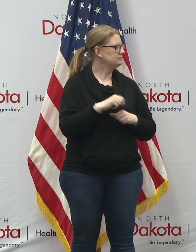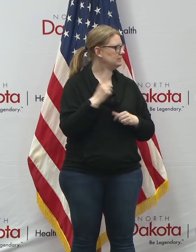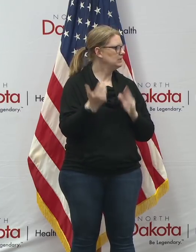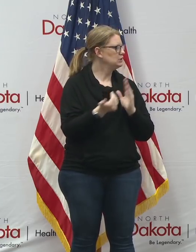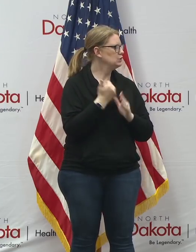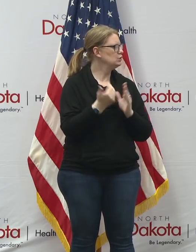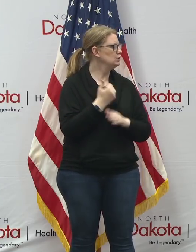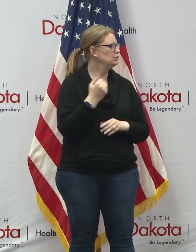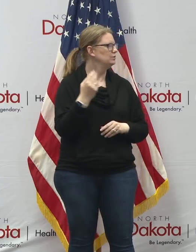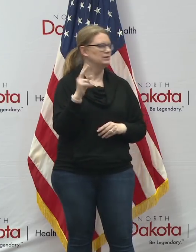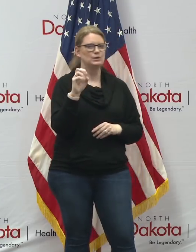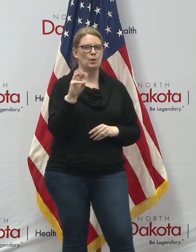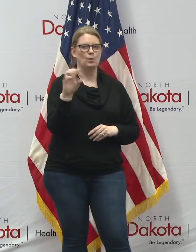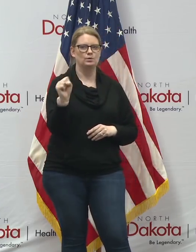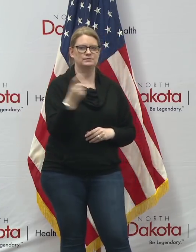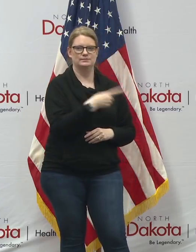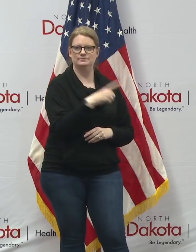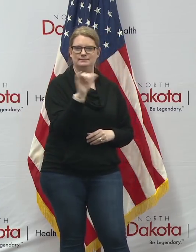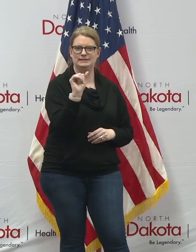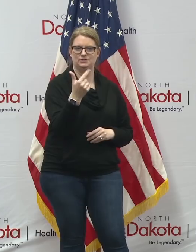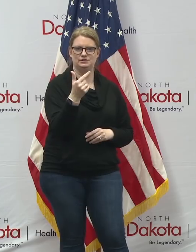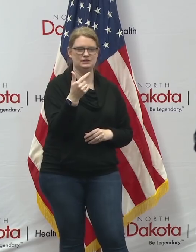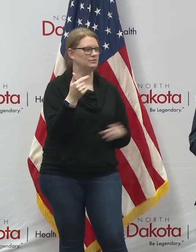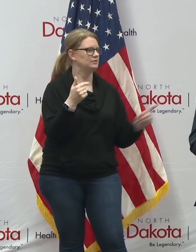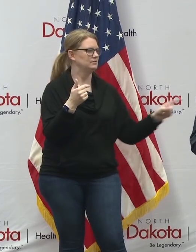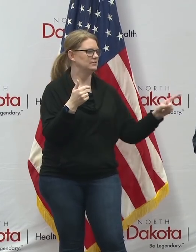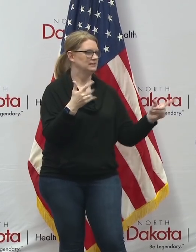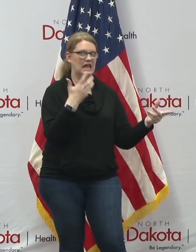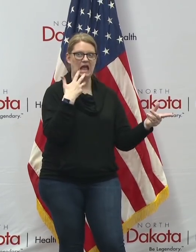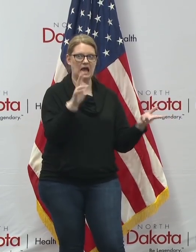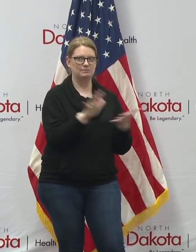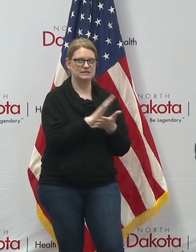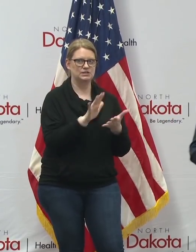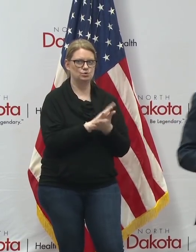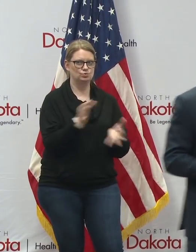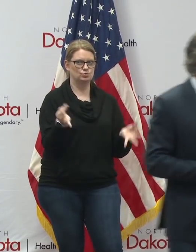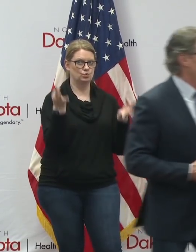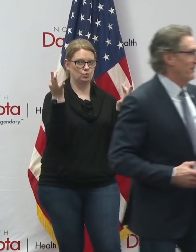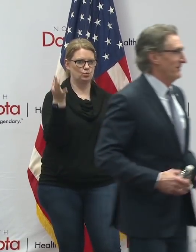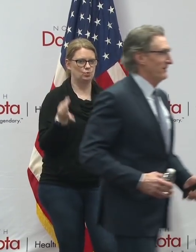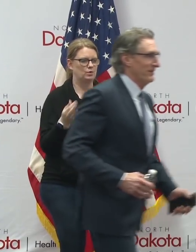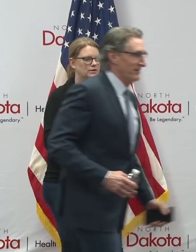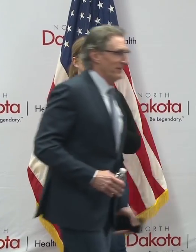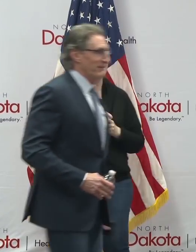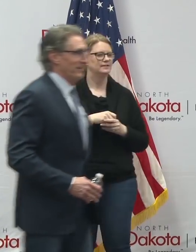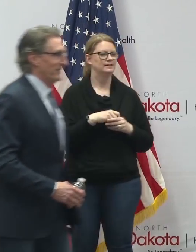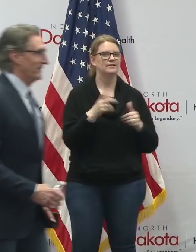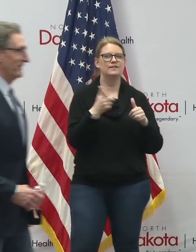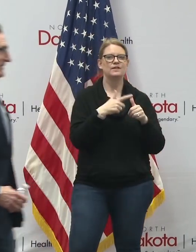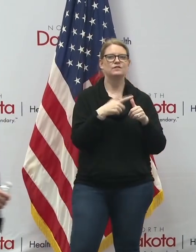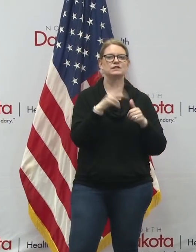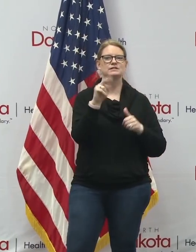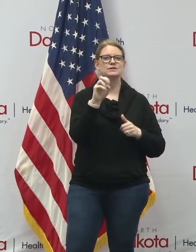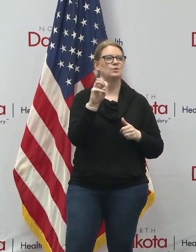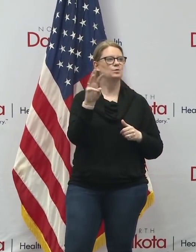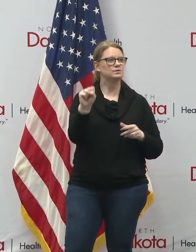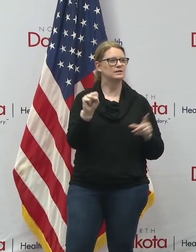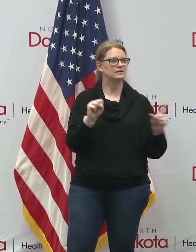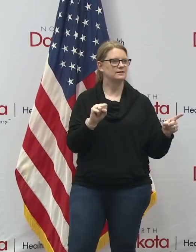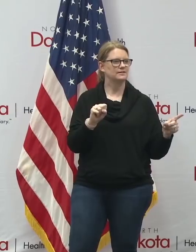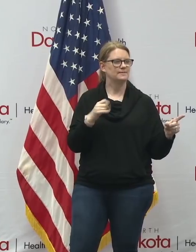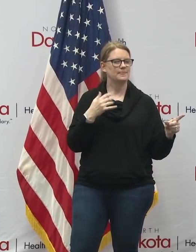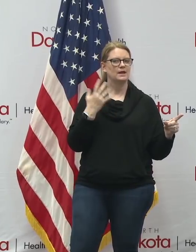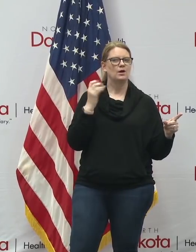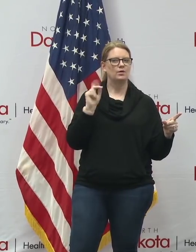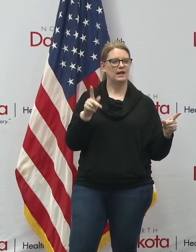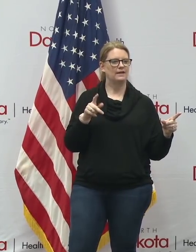new news coming in the attorney general has got a hot hot hot piece of news in his hand well the first news is i want to make sure i understand